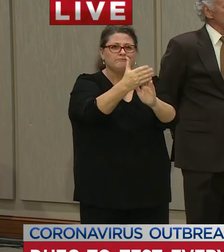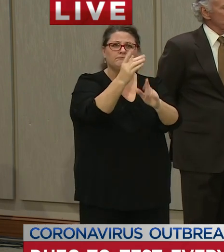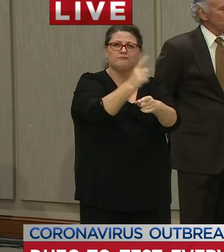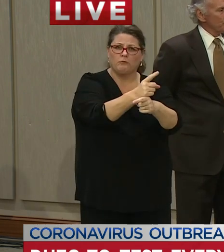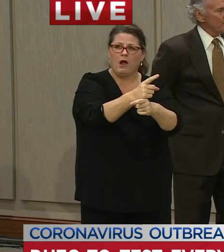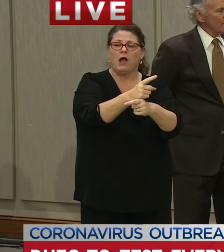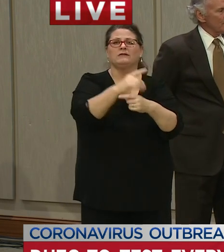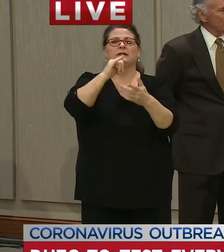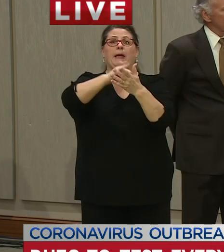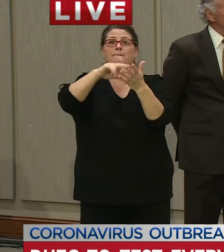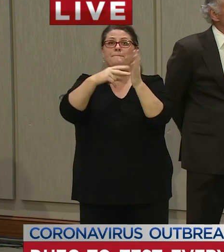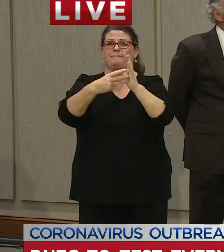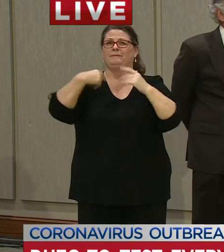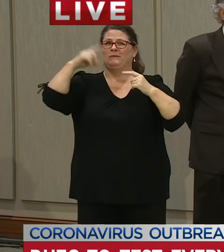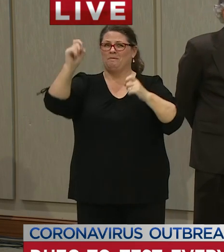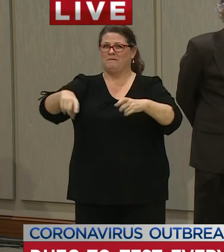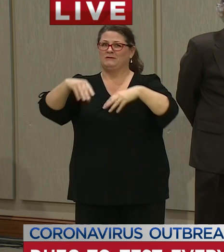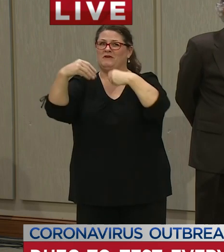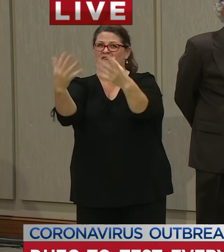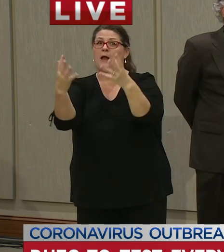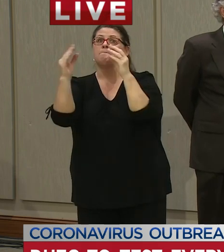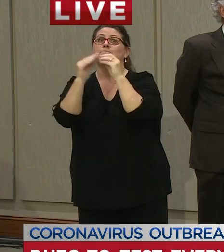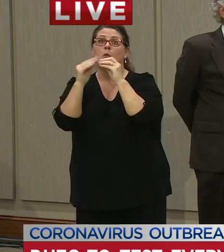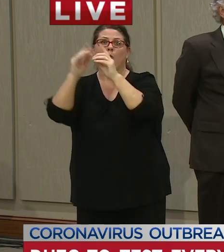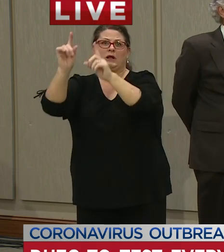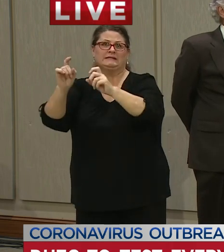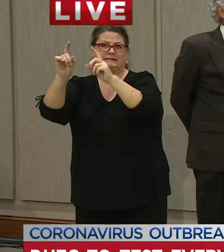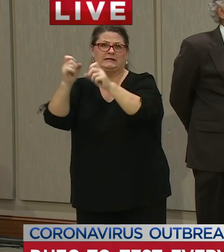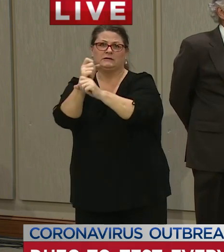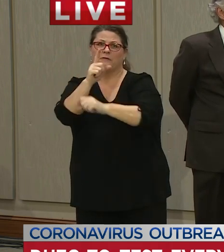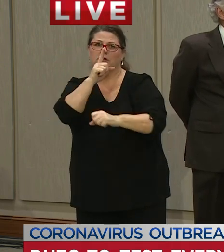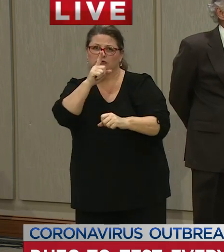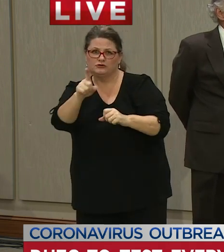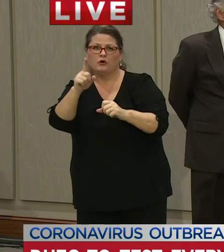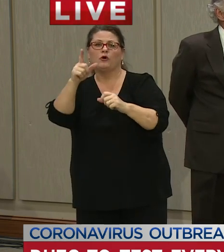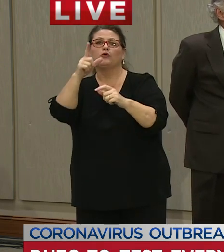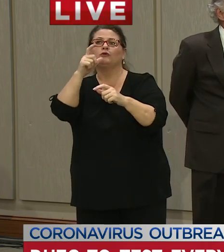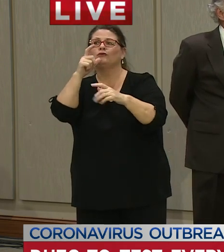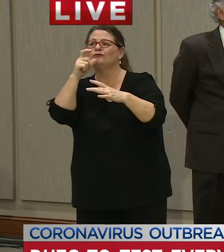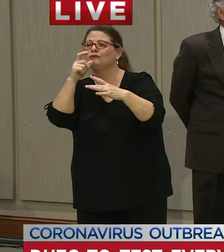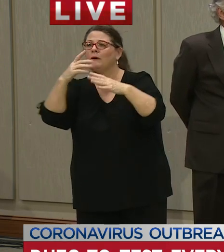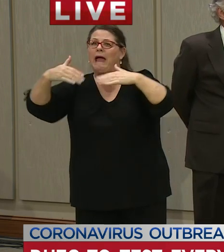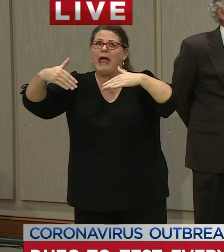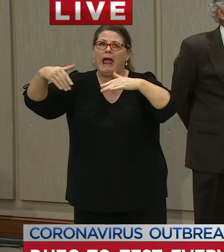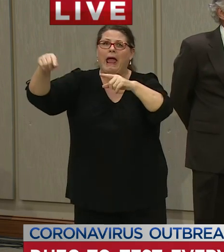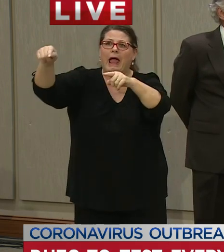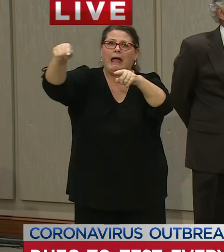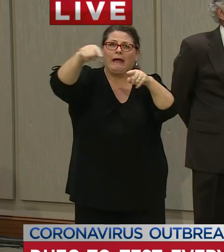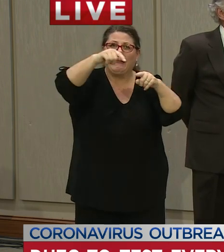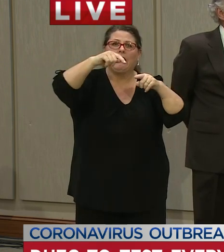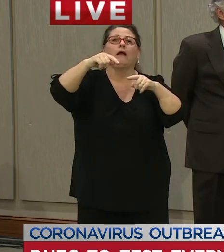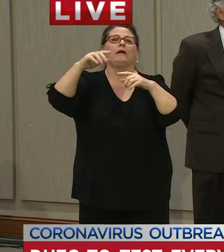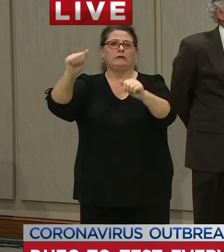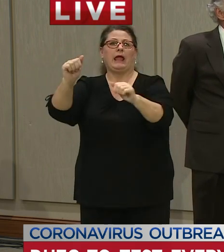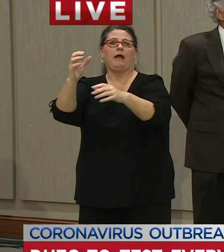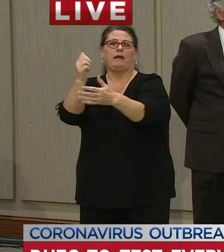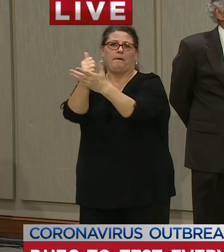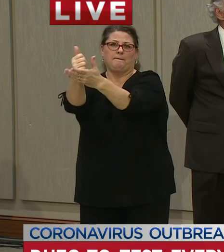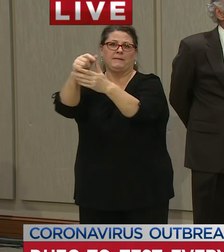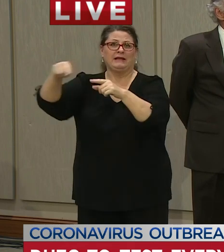testing to allow for more precise public health interventions that will help reactivate our economy